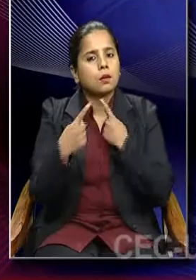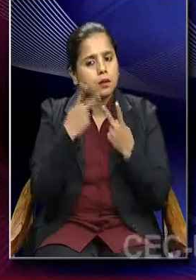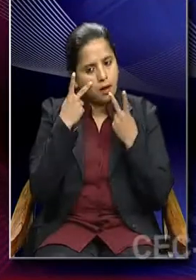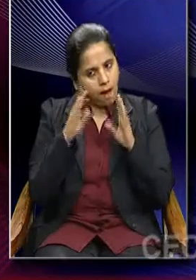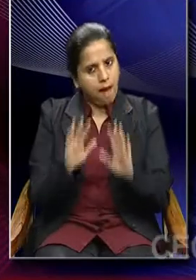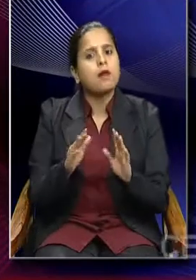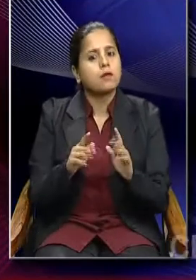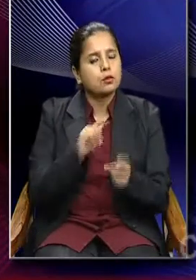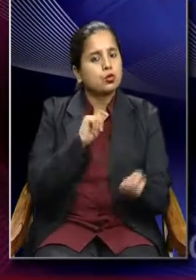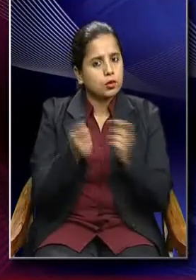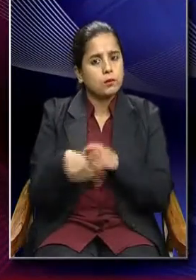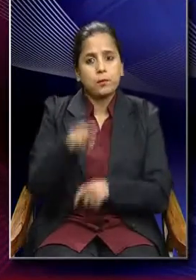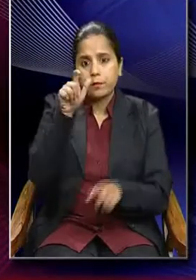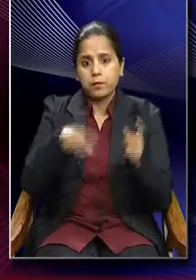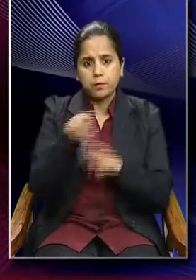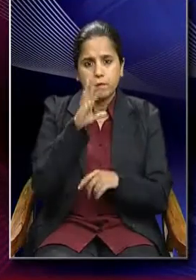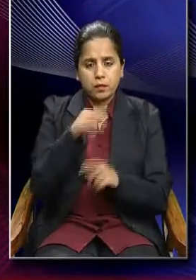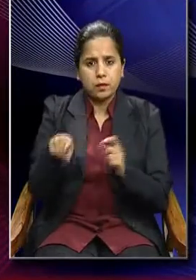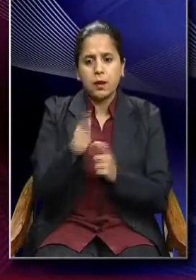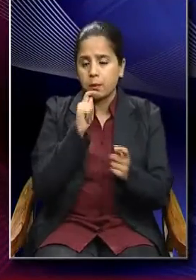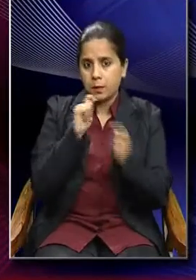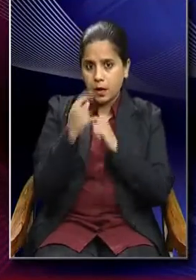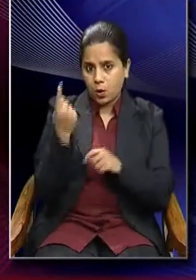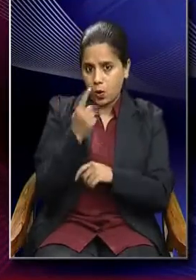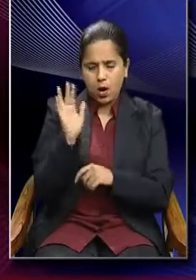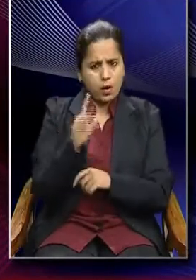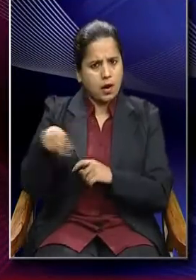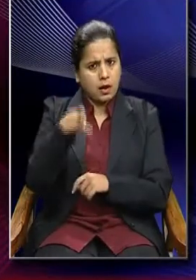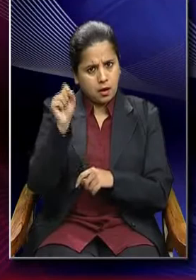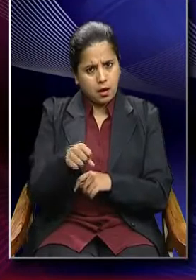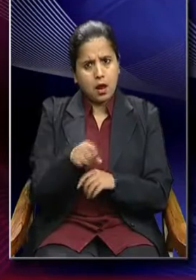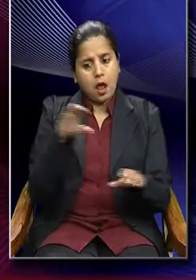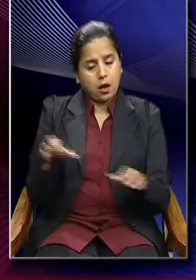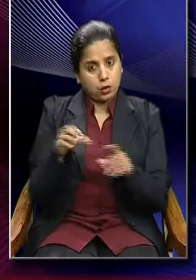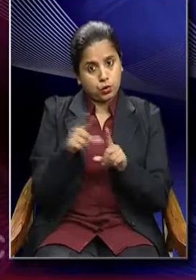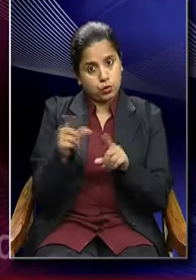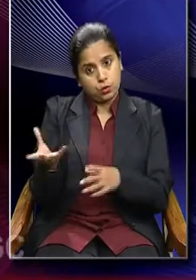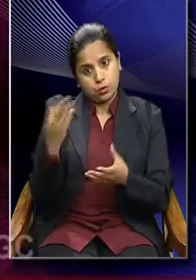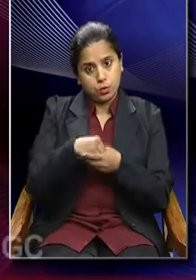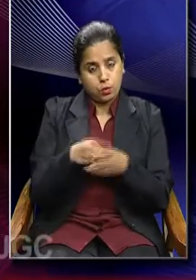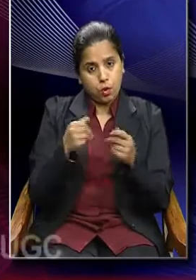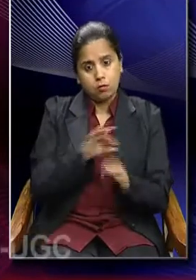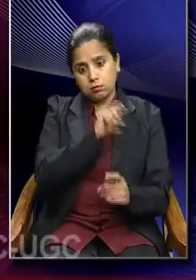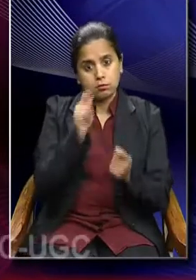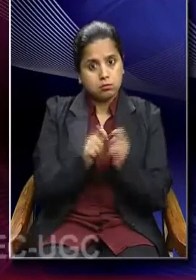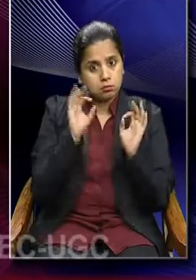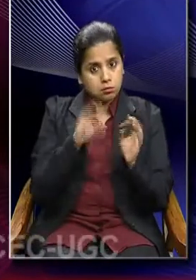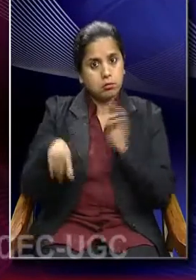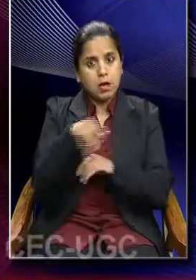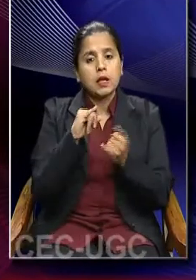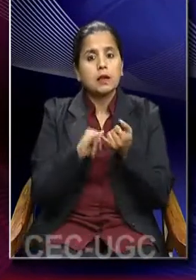People are not merely media that can be put into action by appropriate stimuli